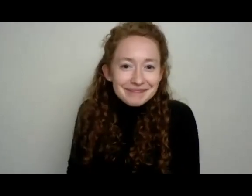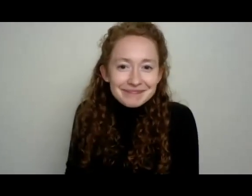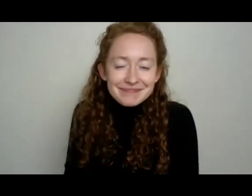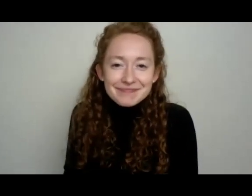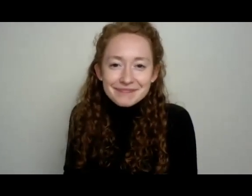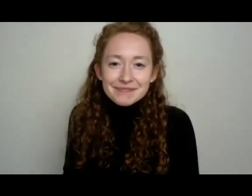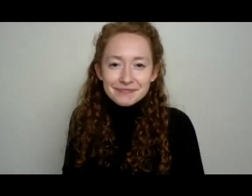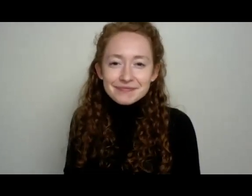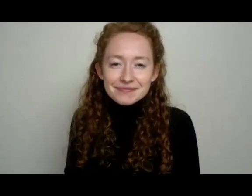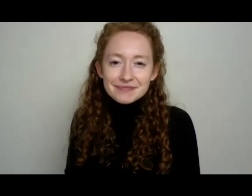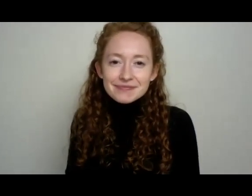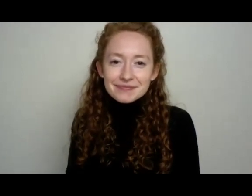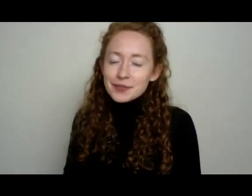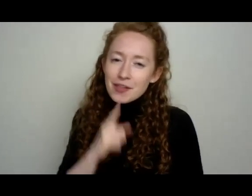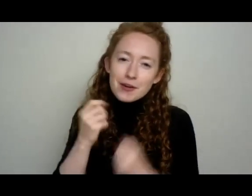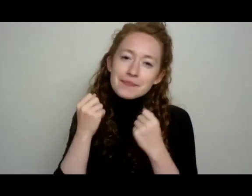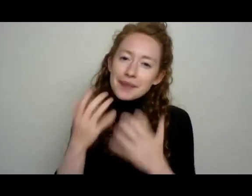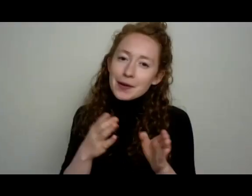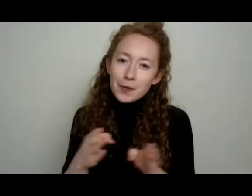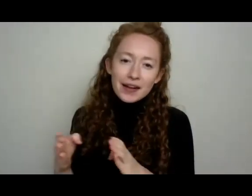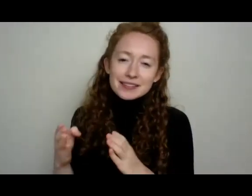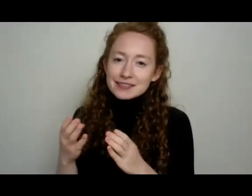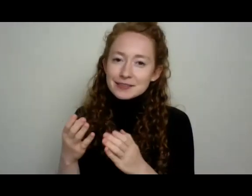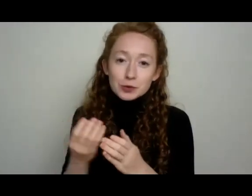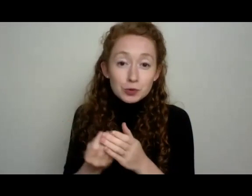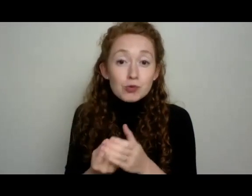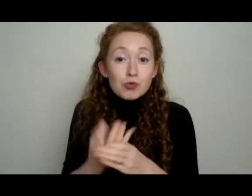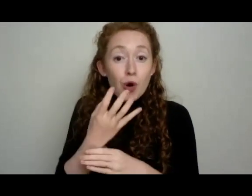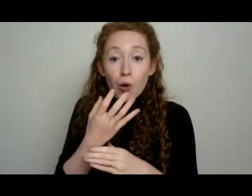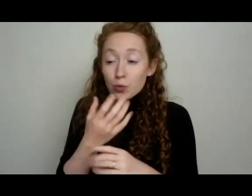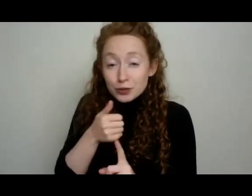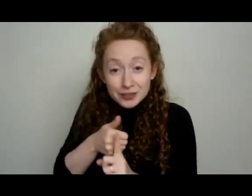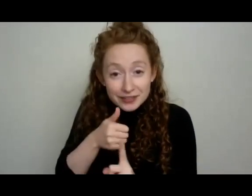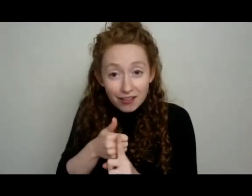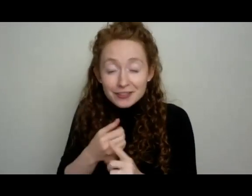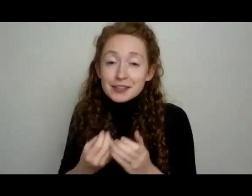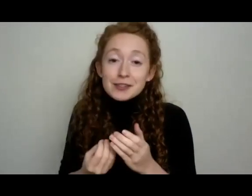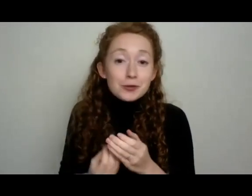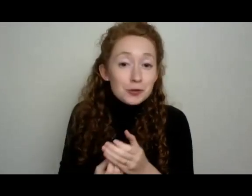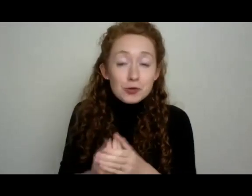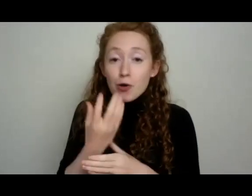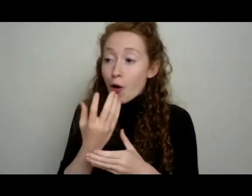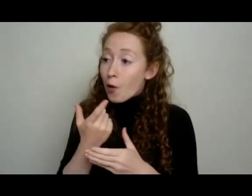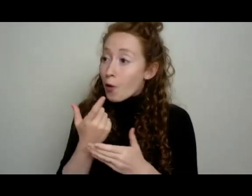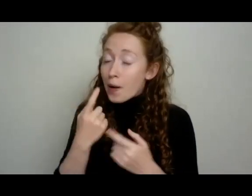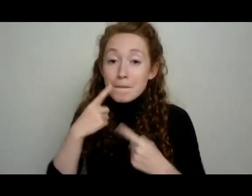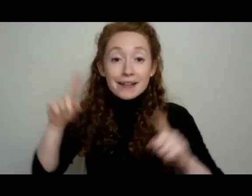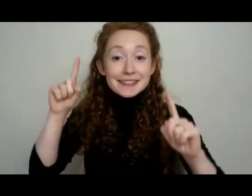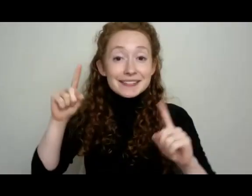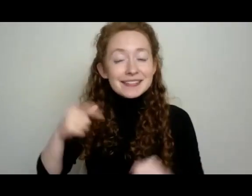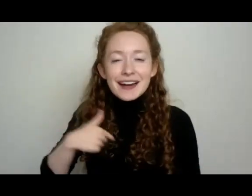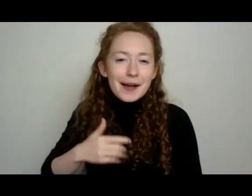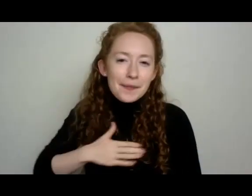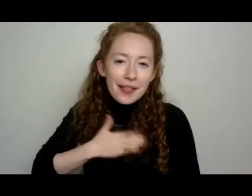there are so many ways to grow abundance and to share abundance. And I'm so glad